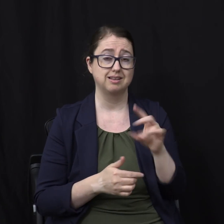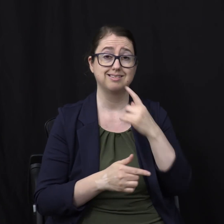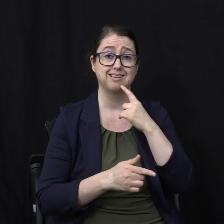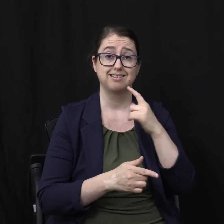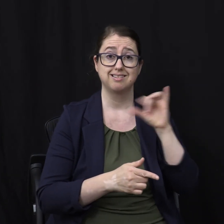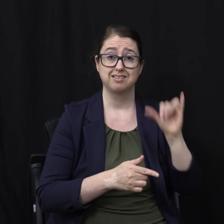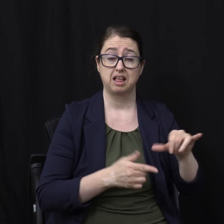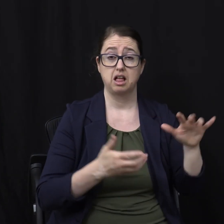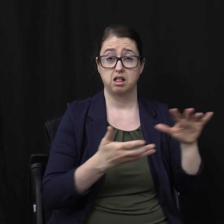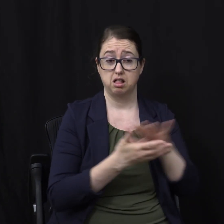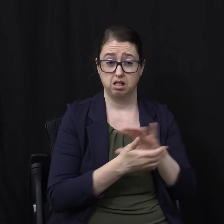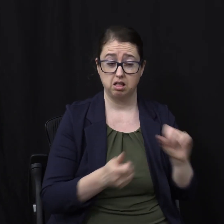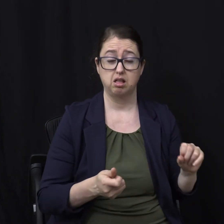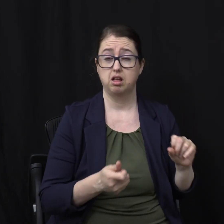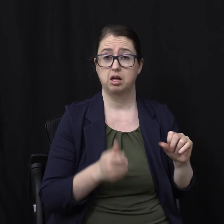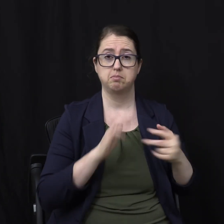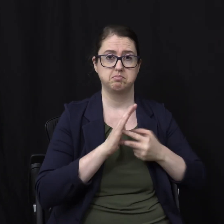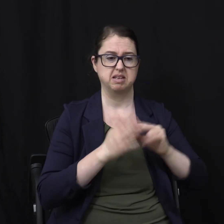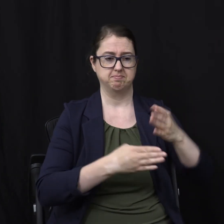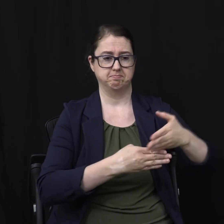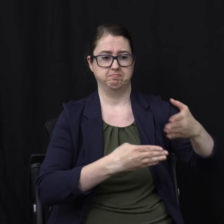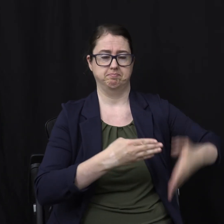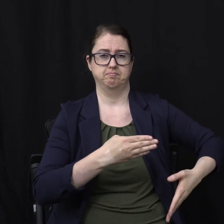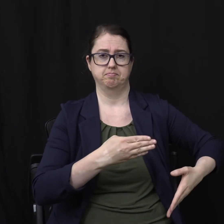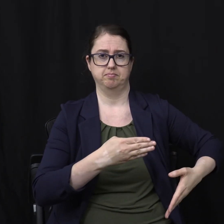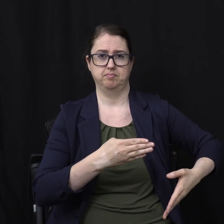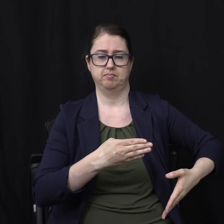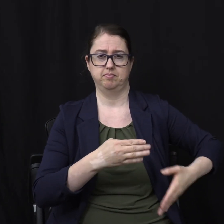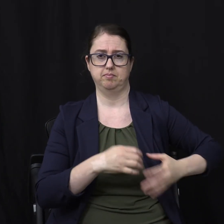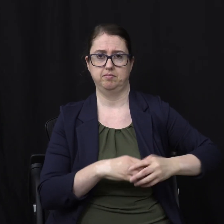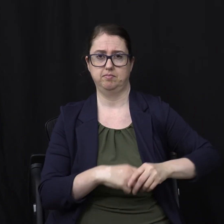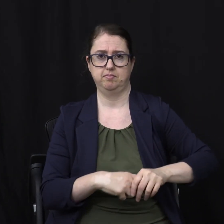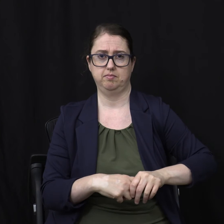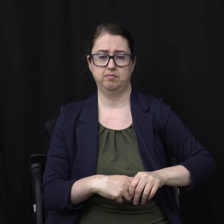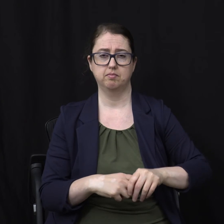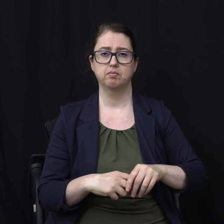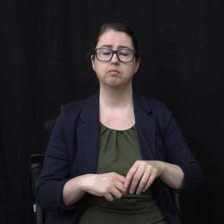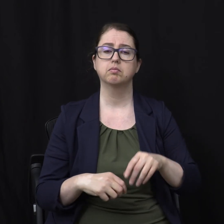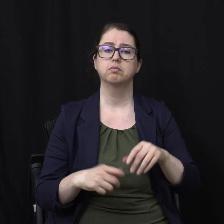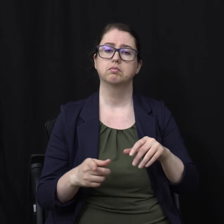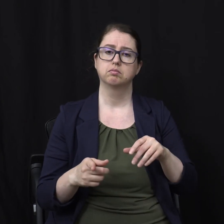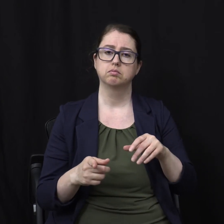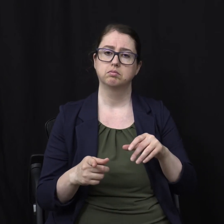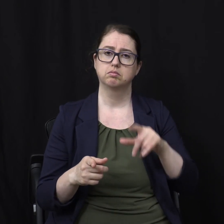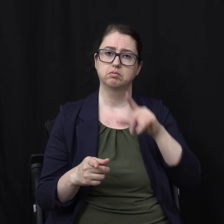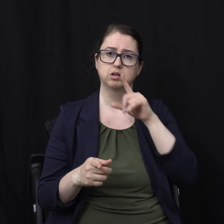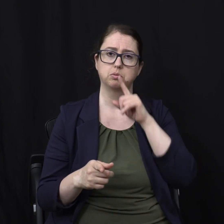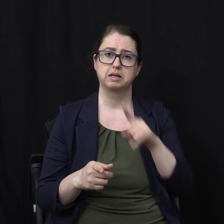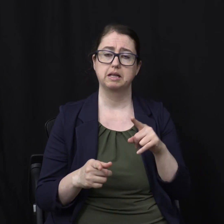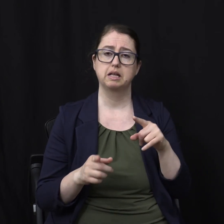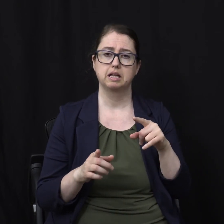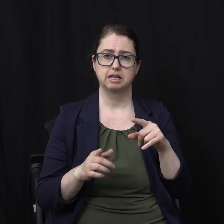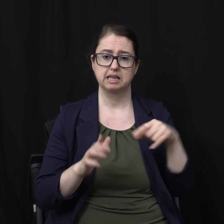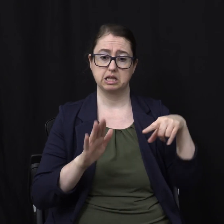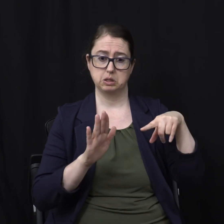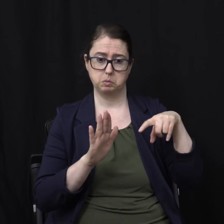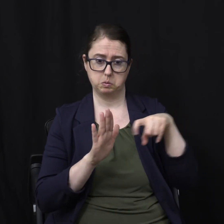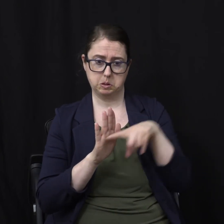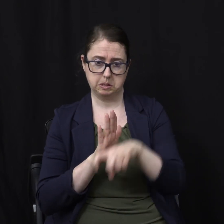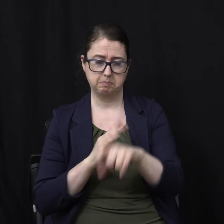Bible It completes its work Even metaphorically It's shown a worm The worm shall not die The worm